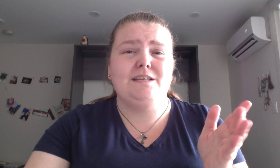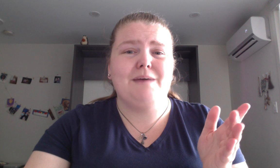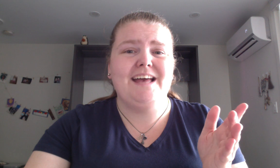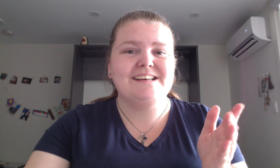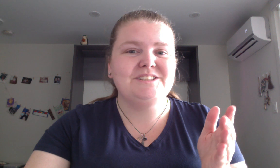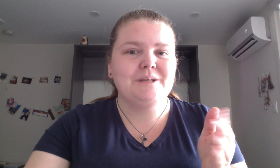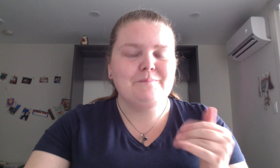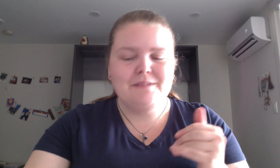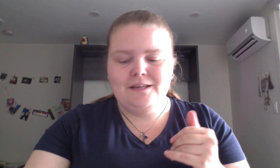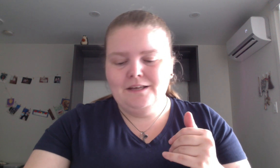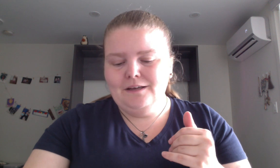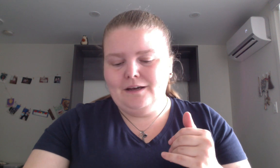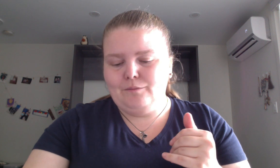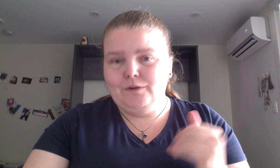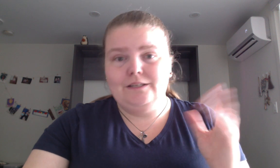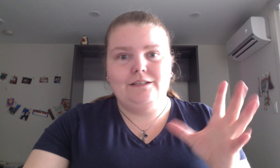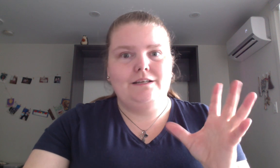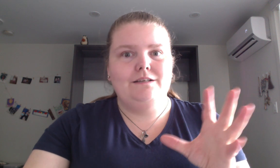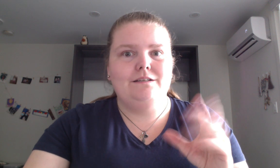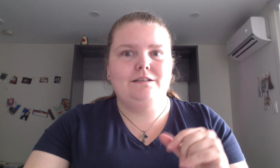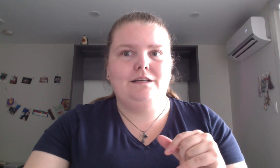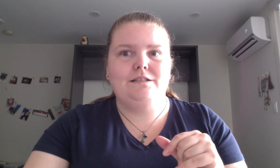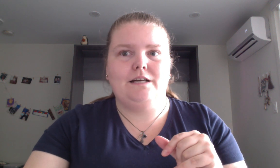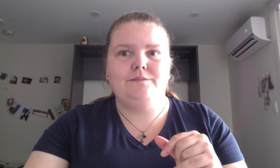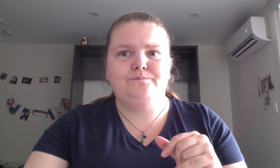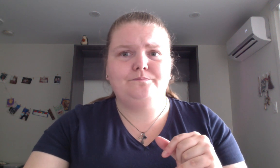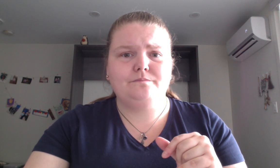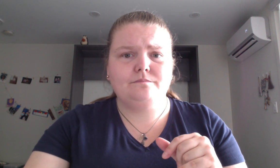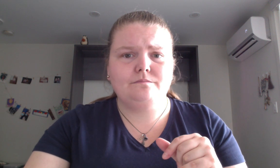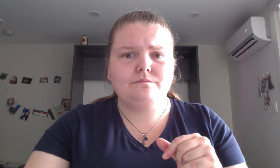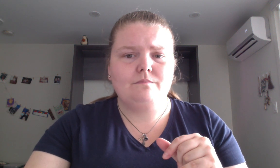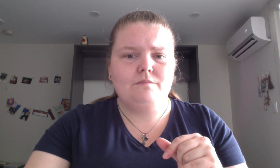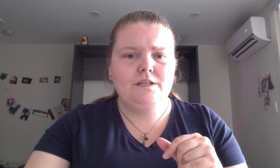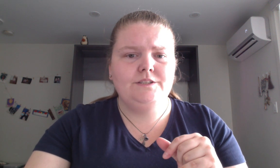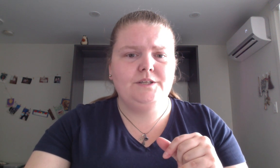bags uh pre done so